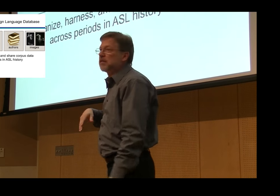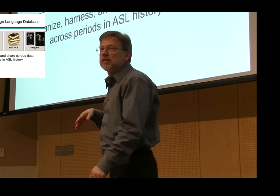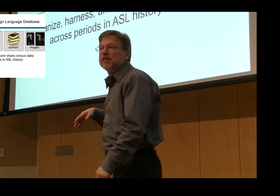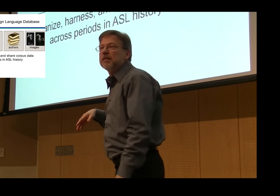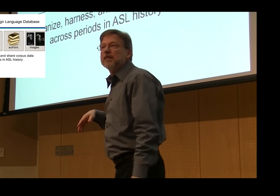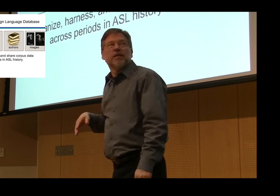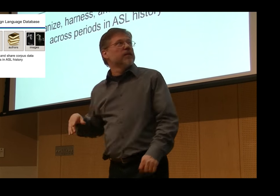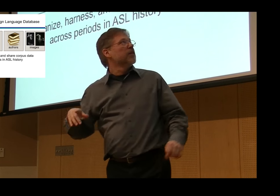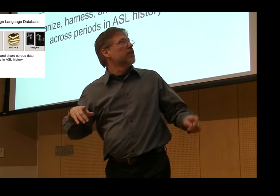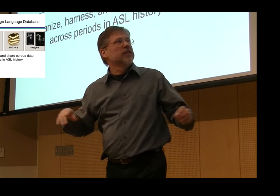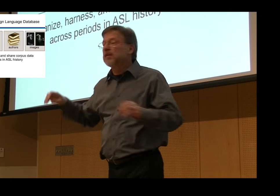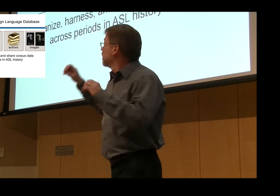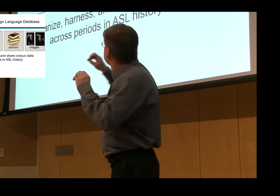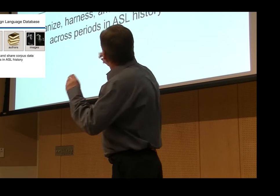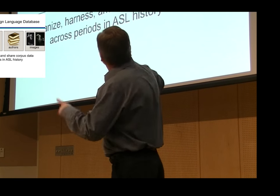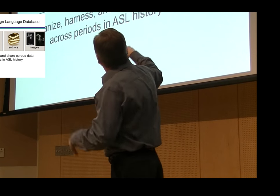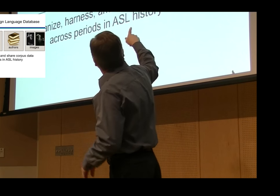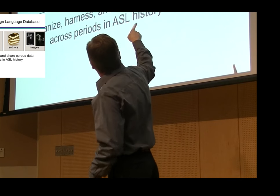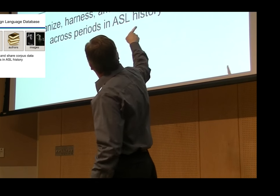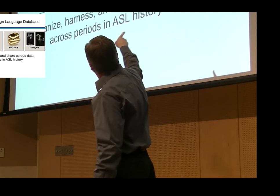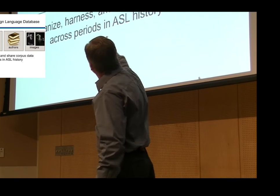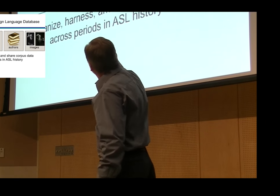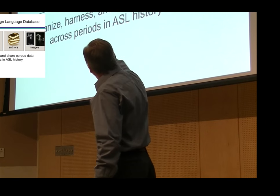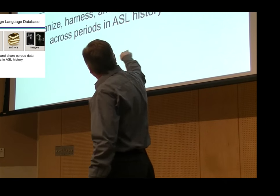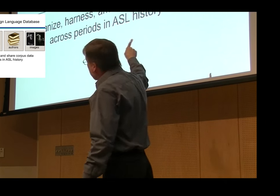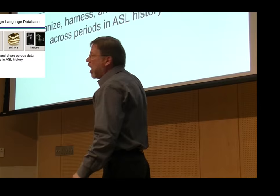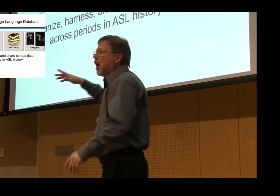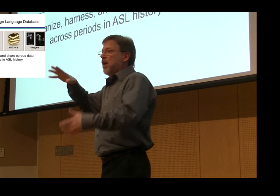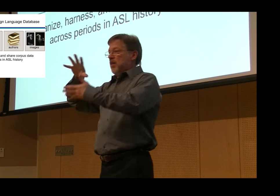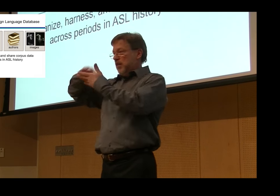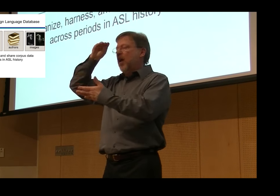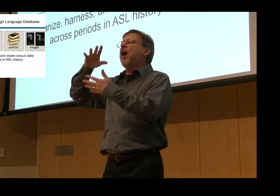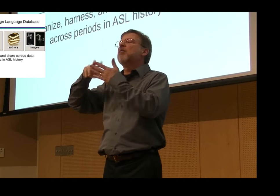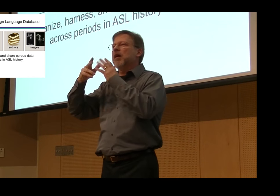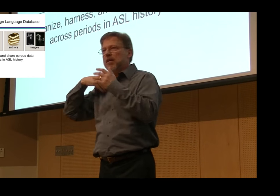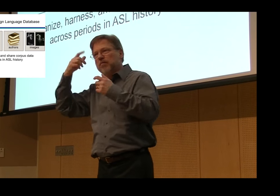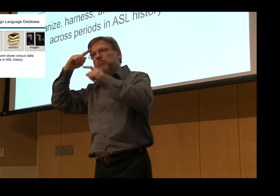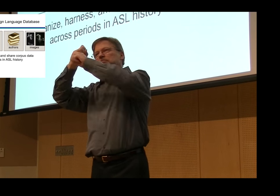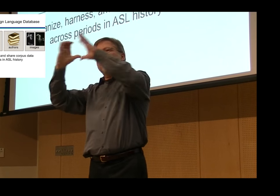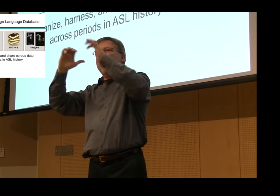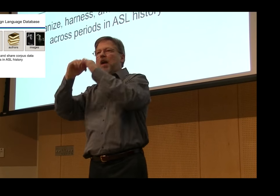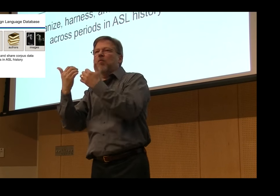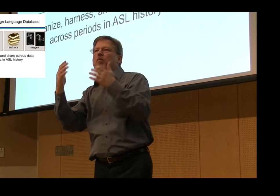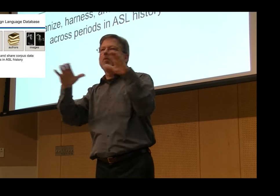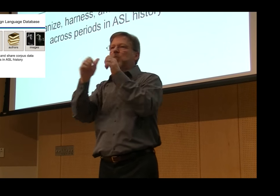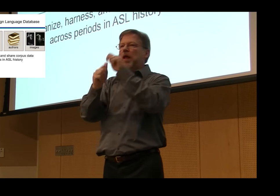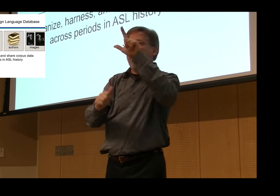era in order to assist us. Many publications and writings by people about